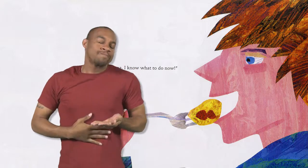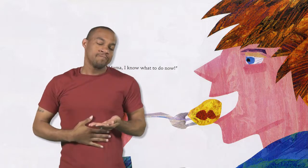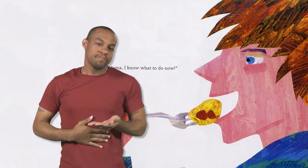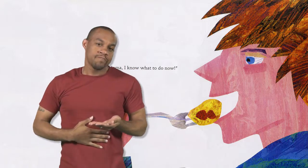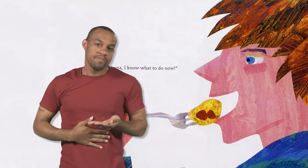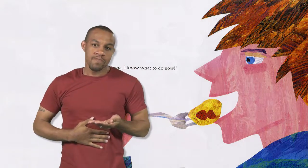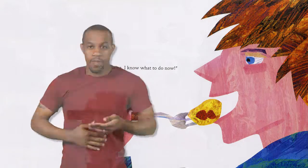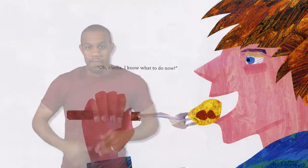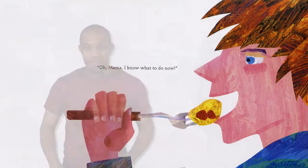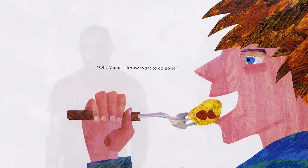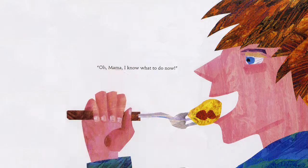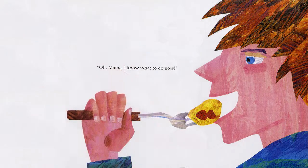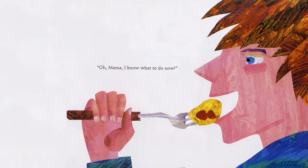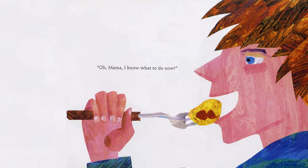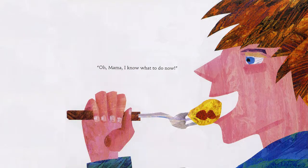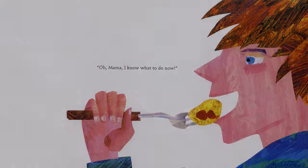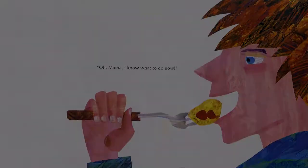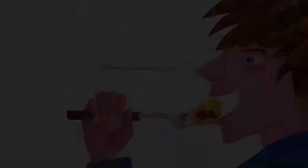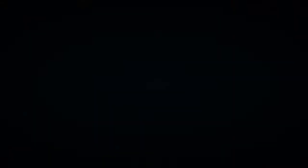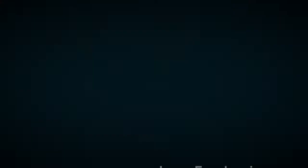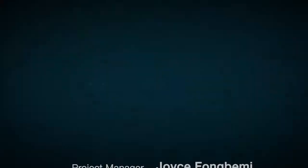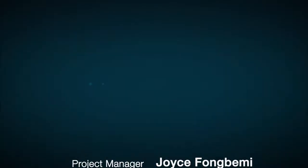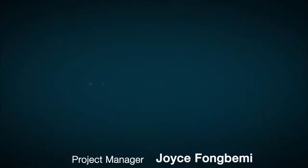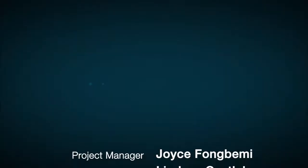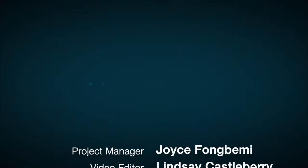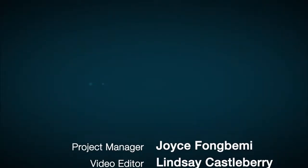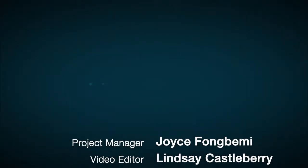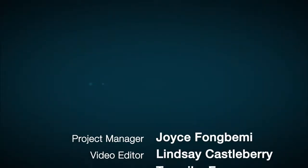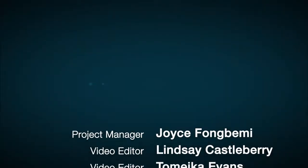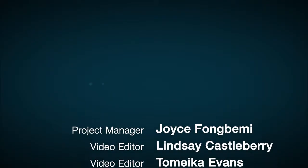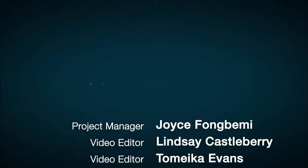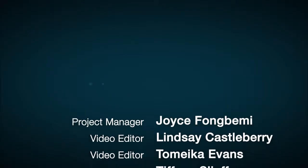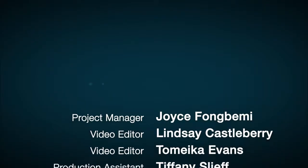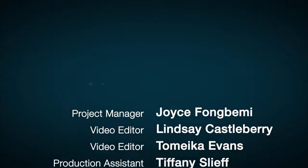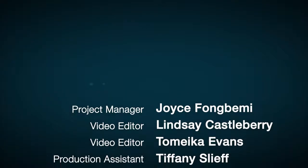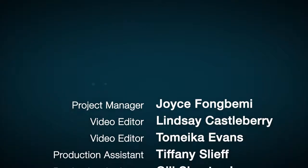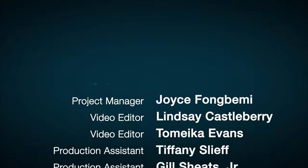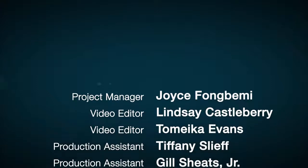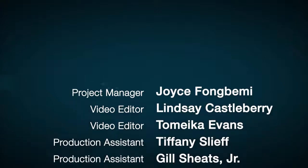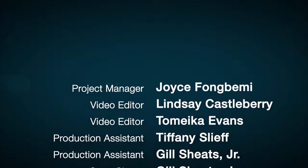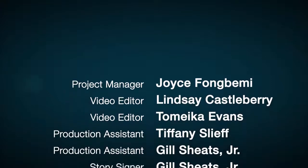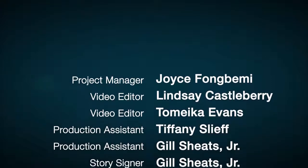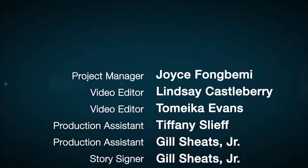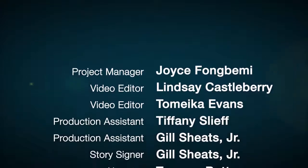Mama